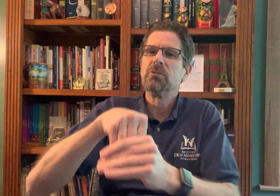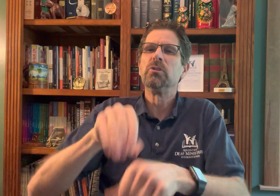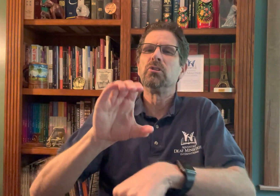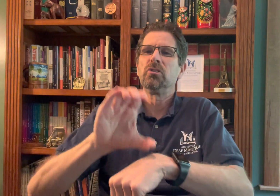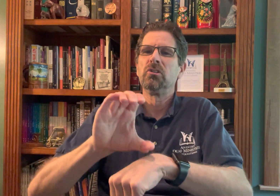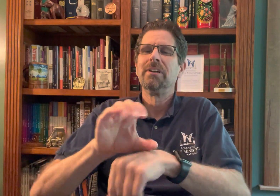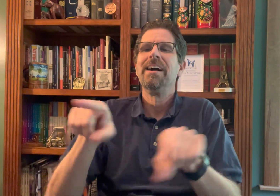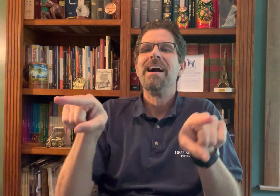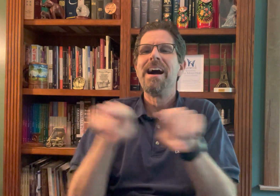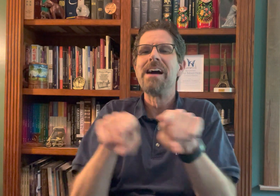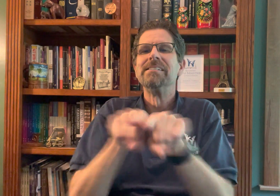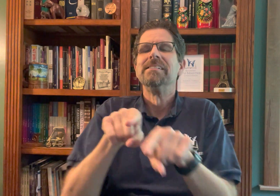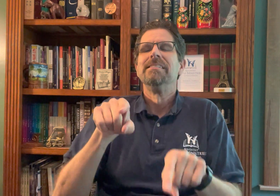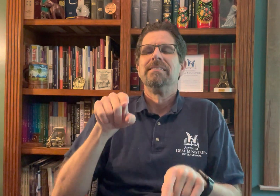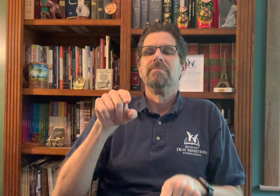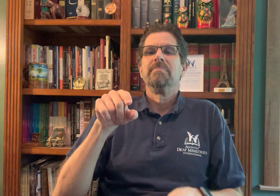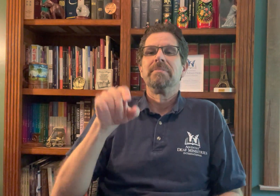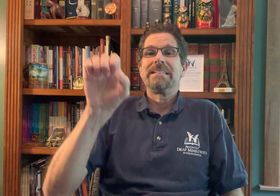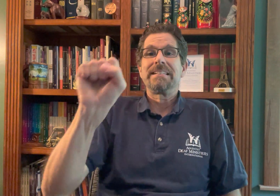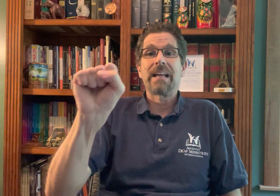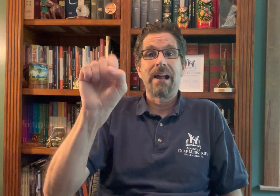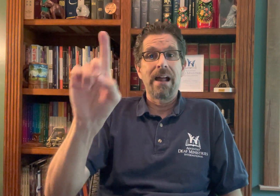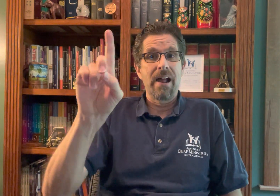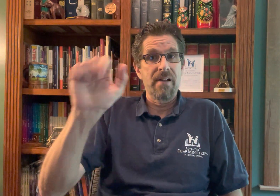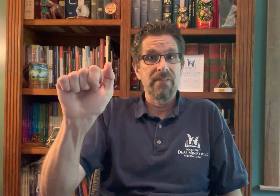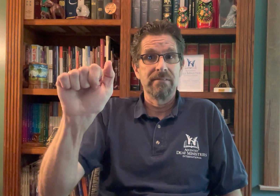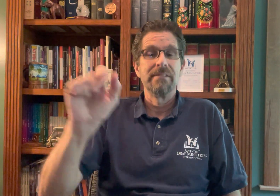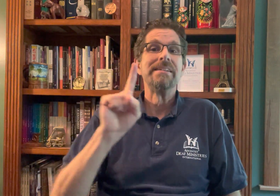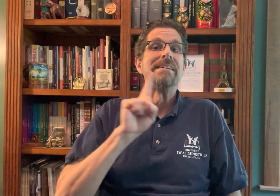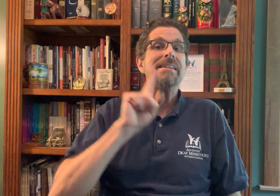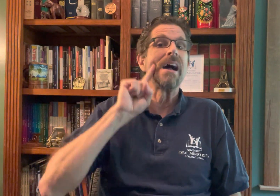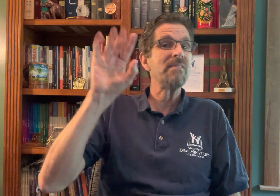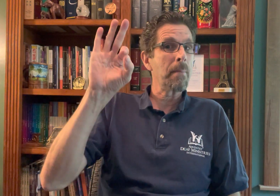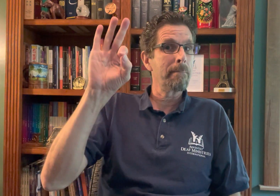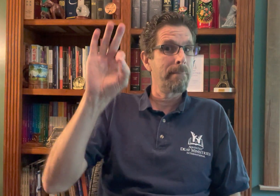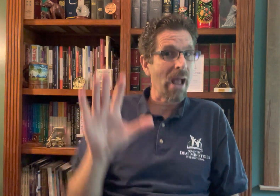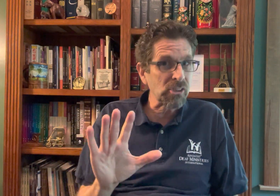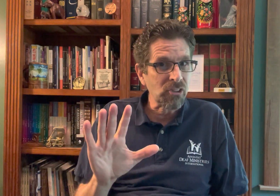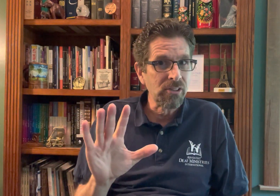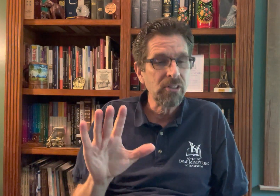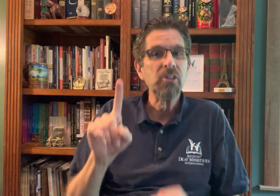He's still in the church as a Seventh-day Adventist deaf pastor.